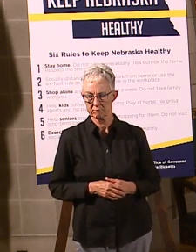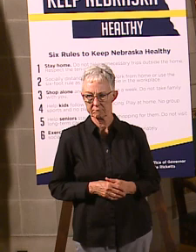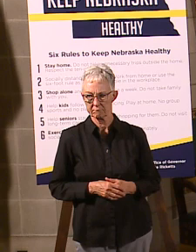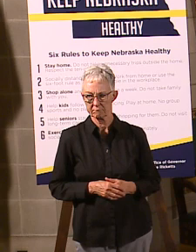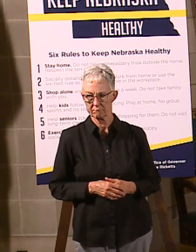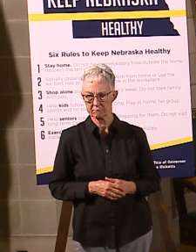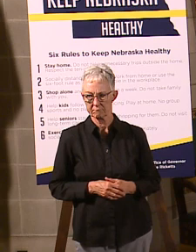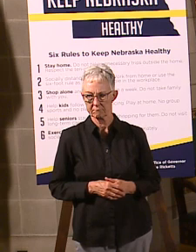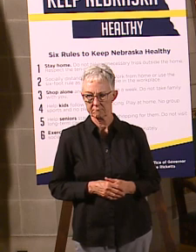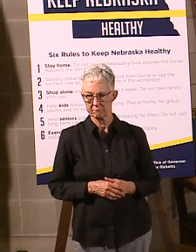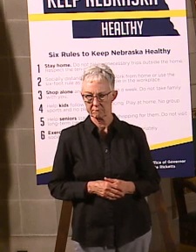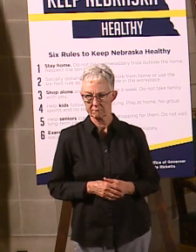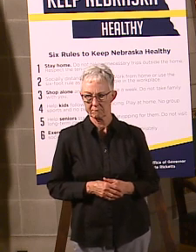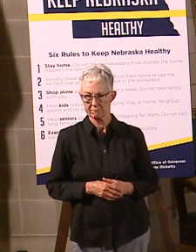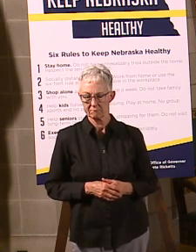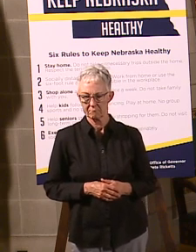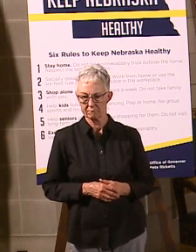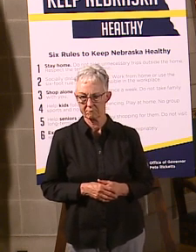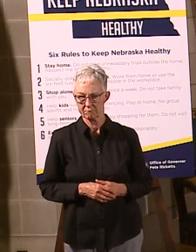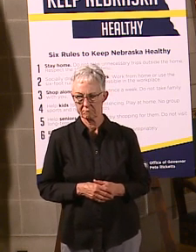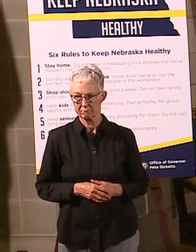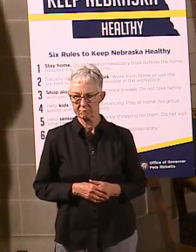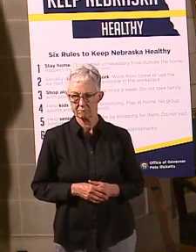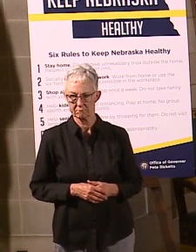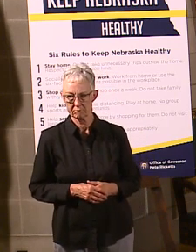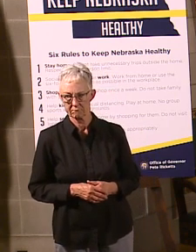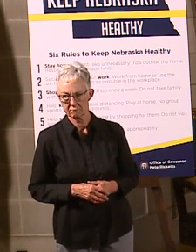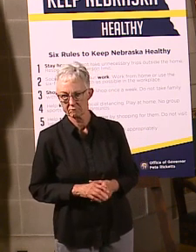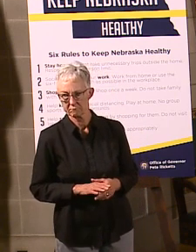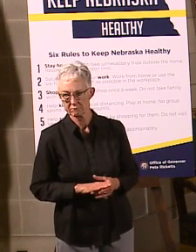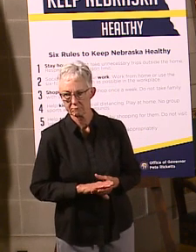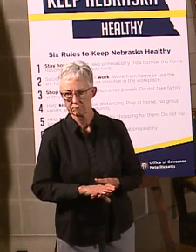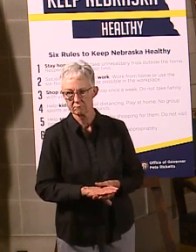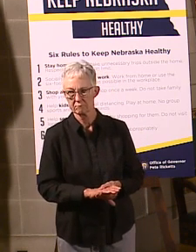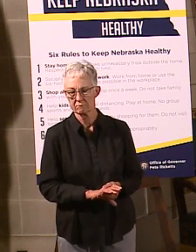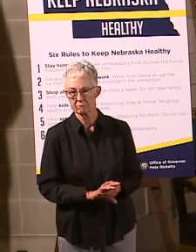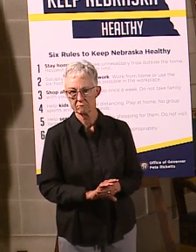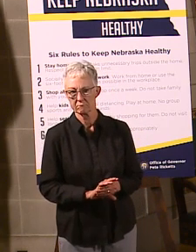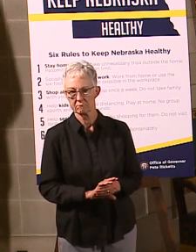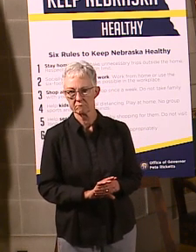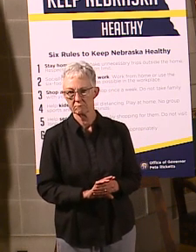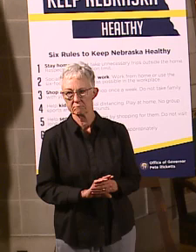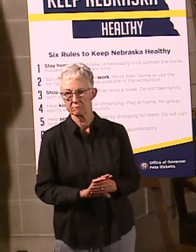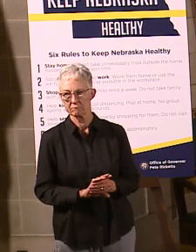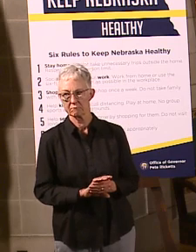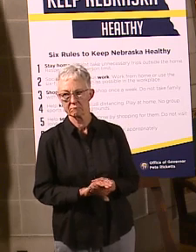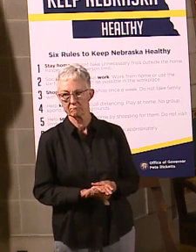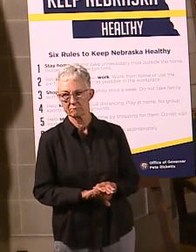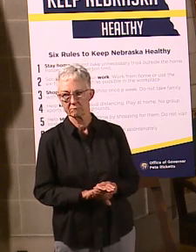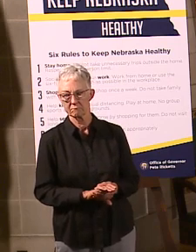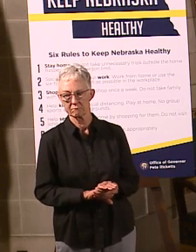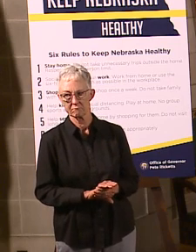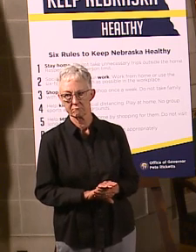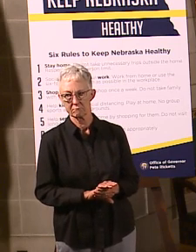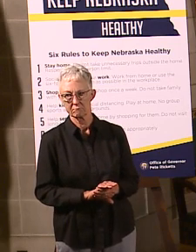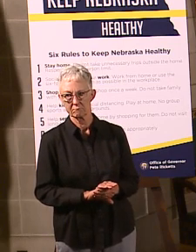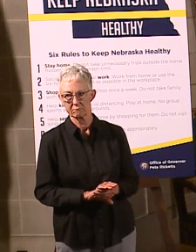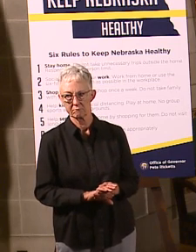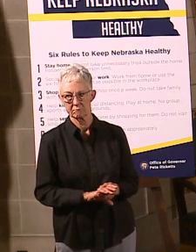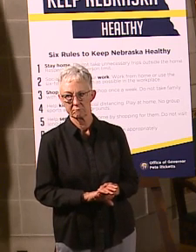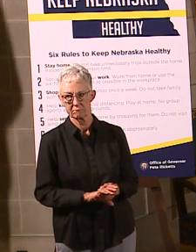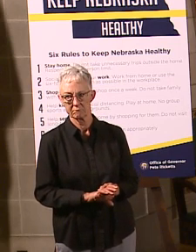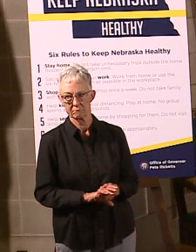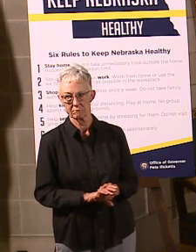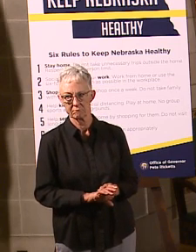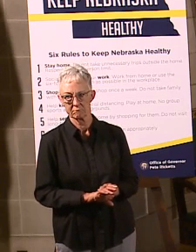amongst all the grades. Can you talk about how you have seen that played an impact on students going to the next grade